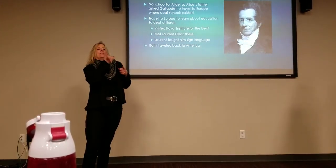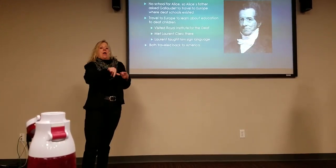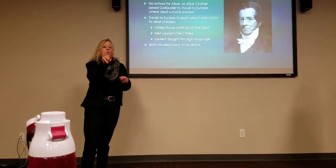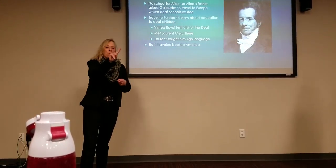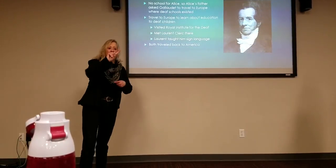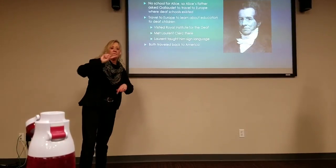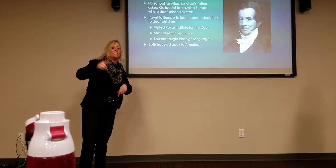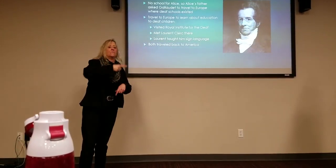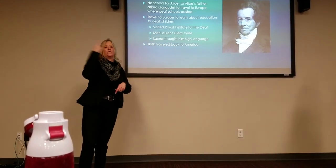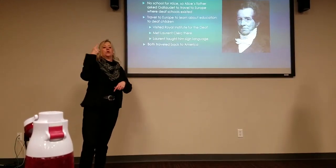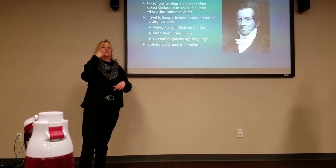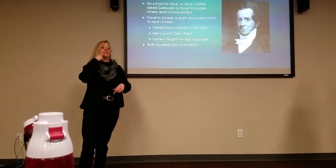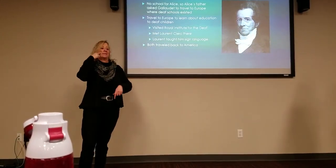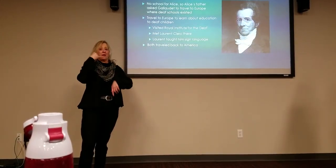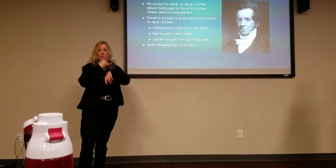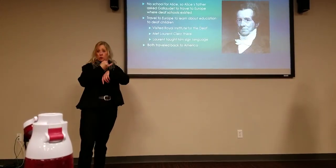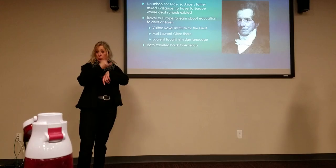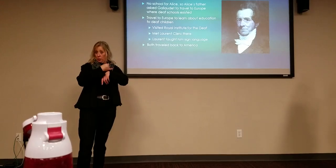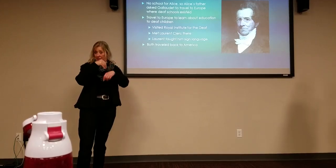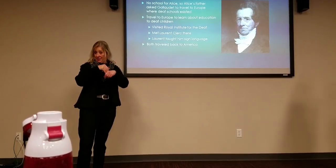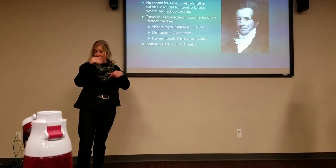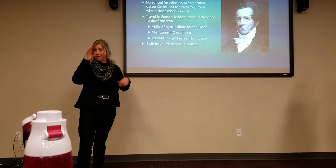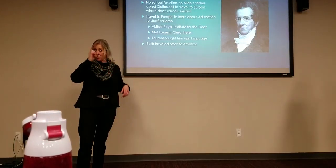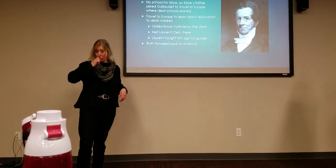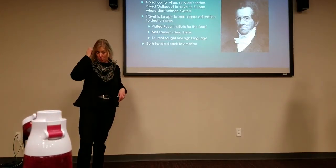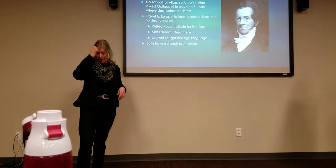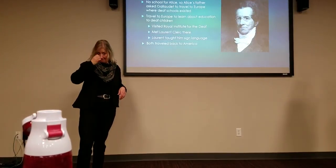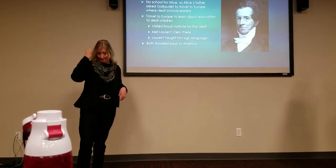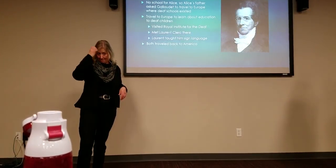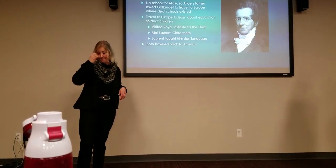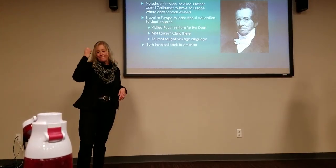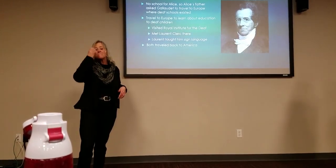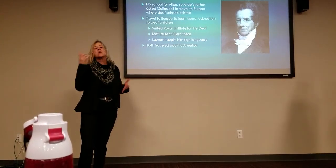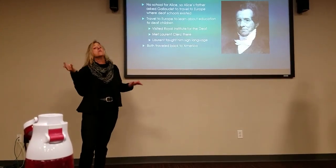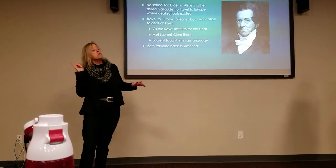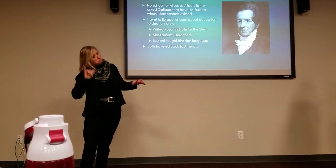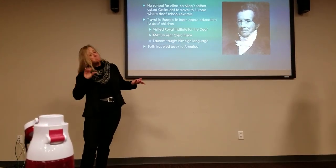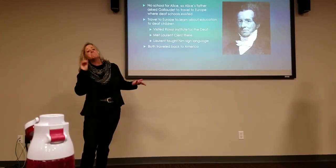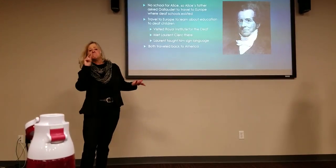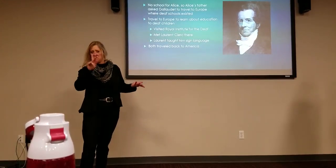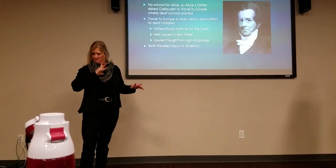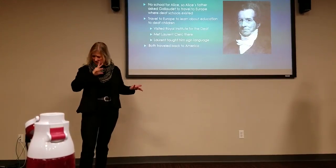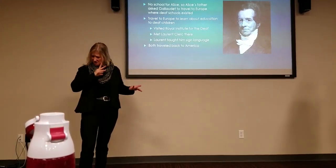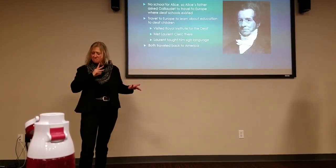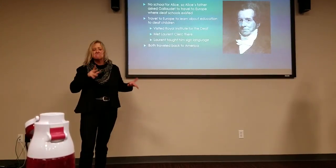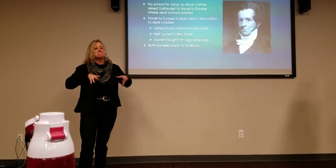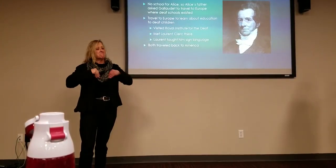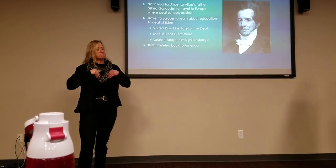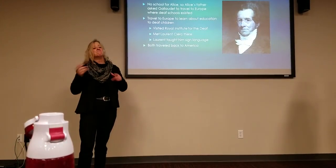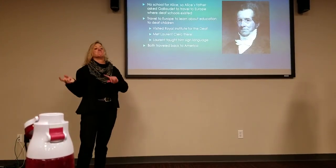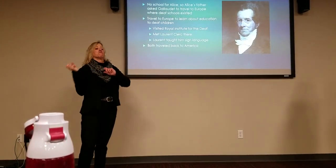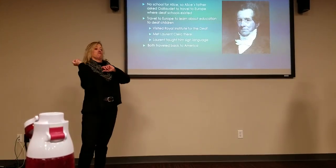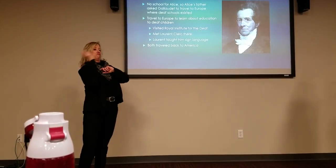where they had their first Deaf school in Europe. So Thomas was willing to go